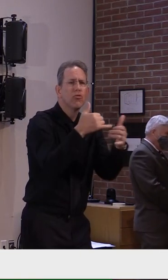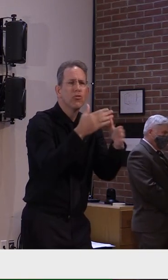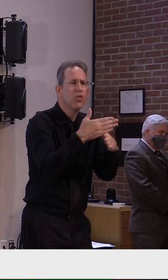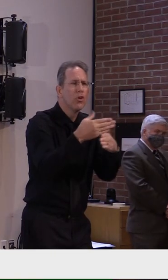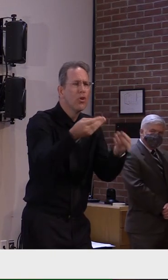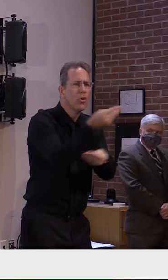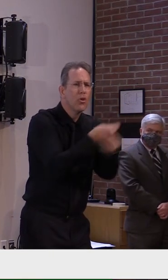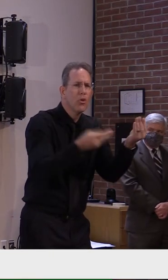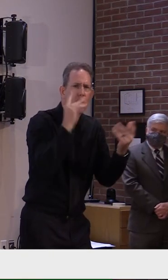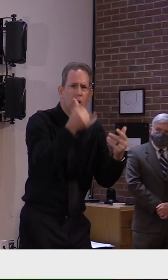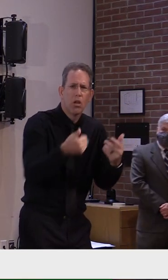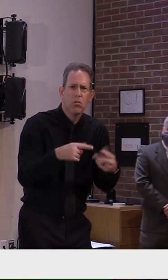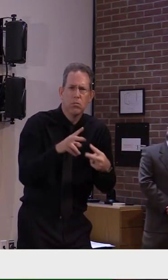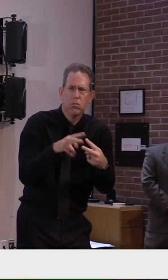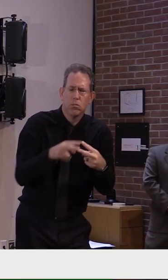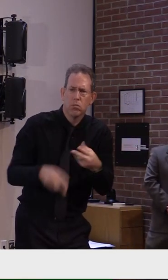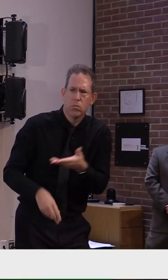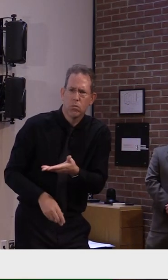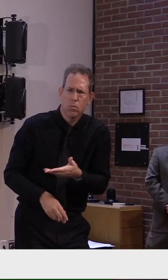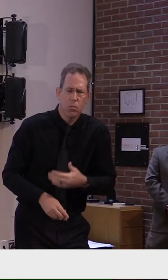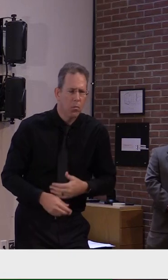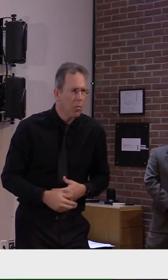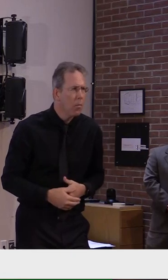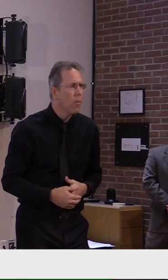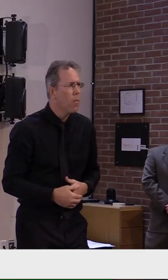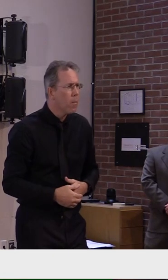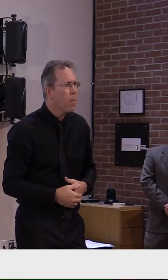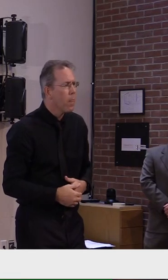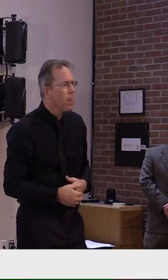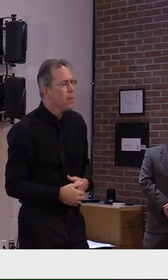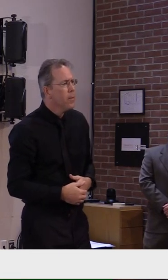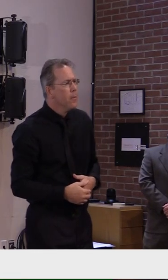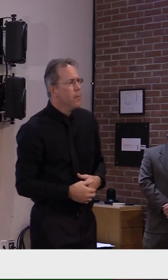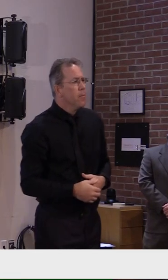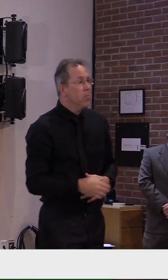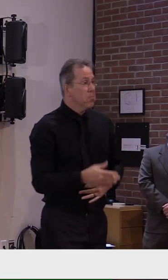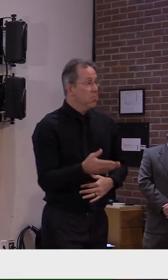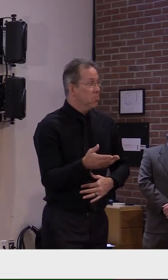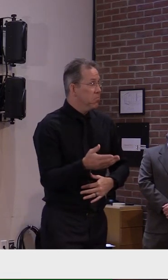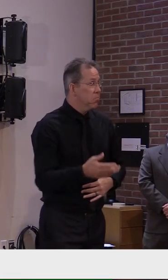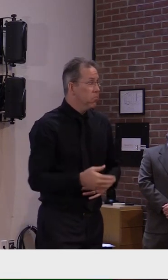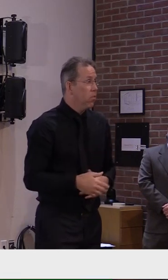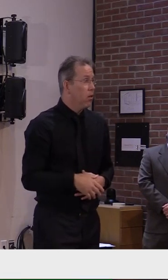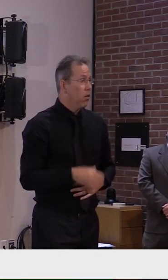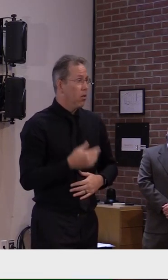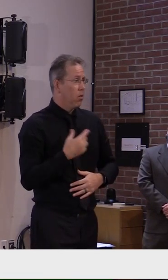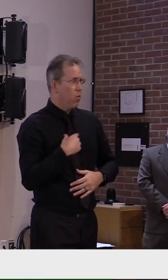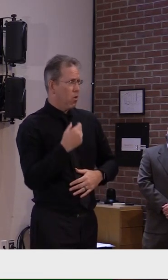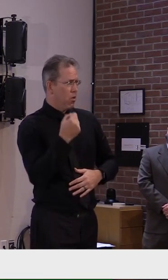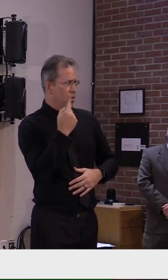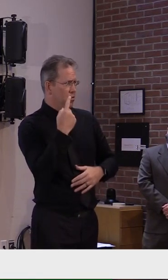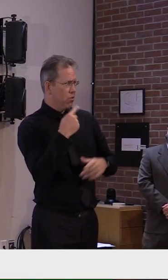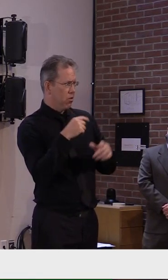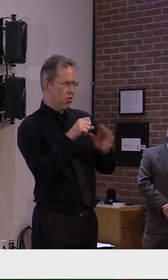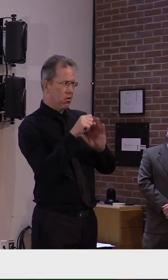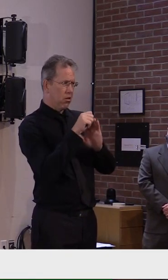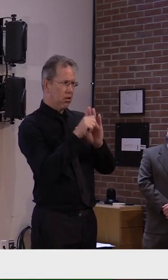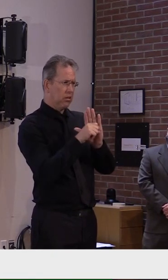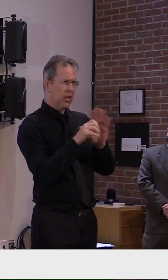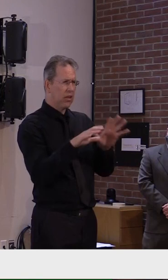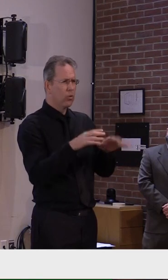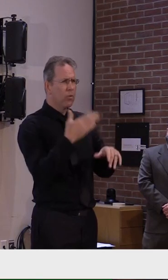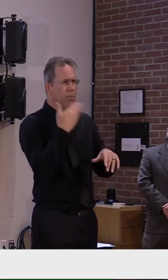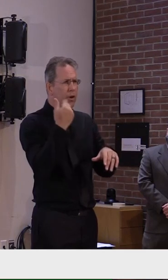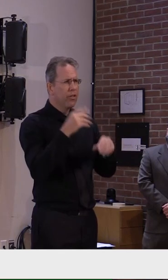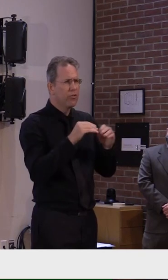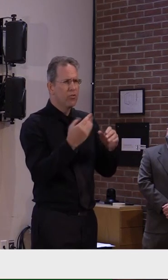I'm going to see if Secretary French is on the line, but, uh, from my perspective, uh, yes, we can do more. Uh, in we've talked about this, uh,